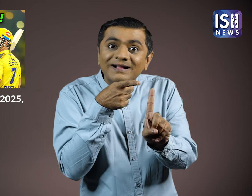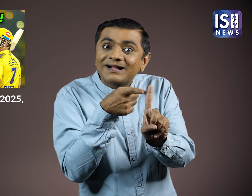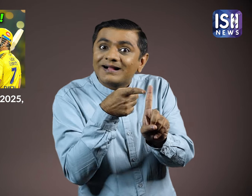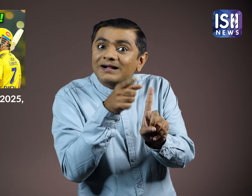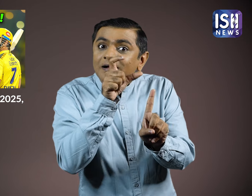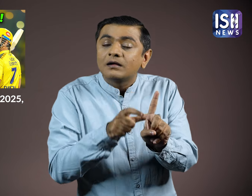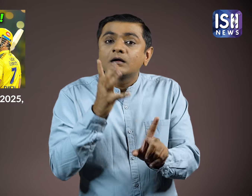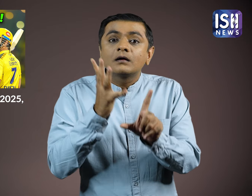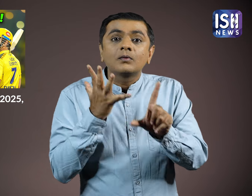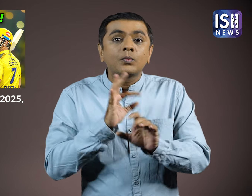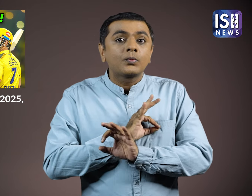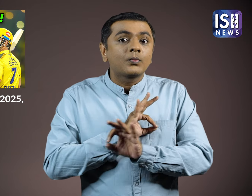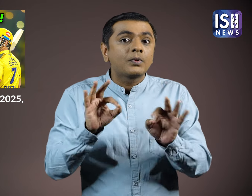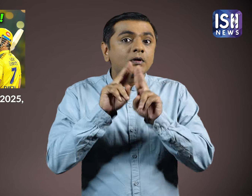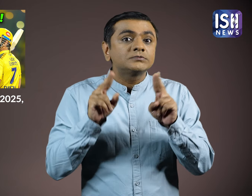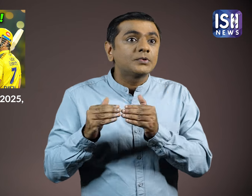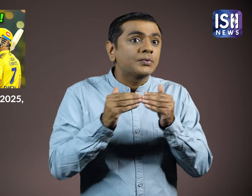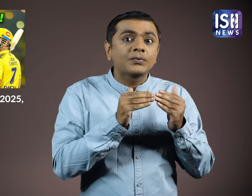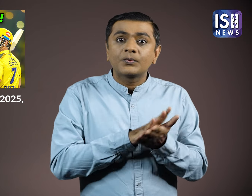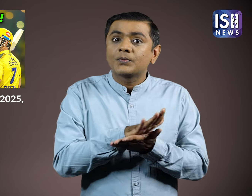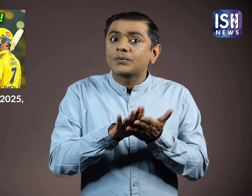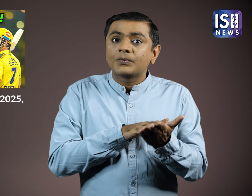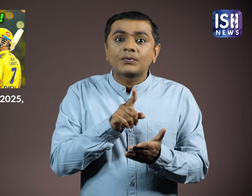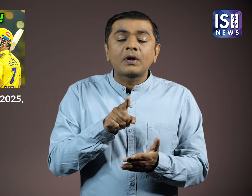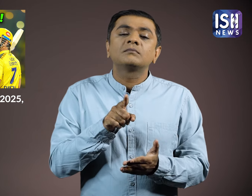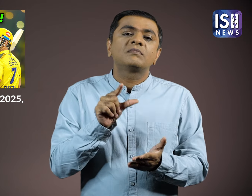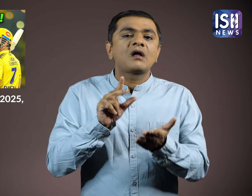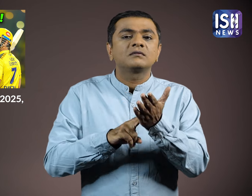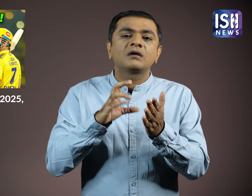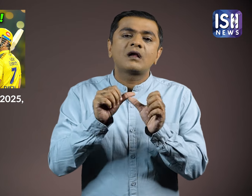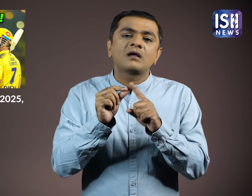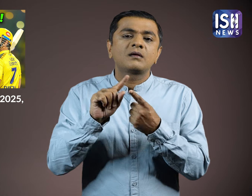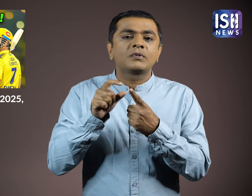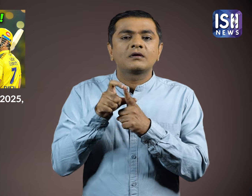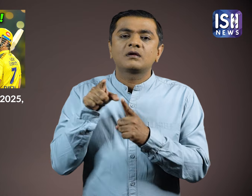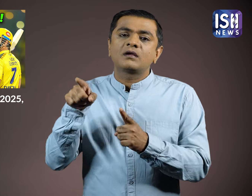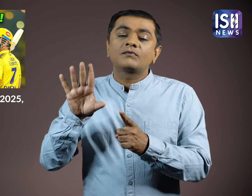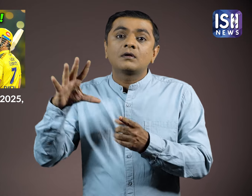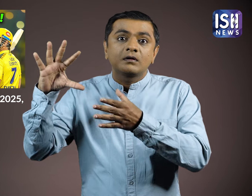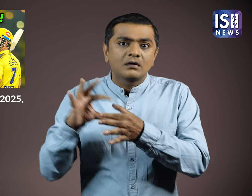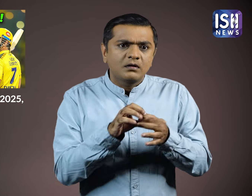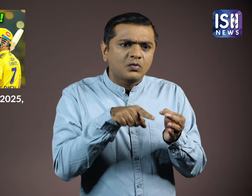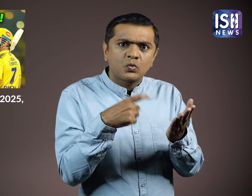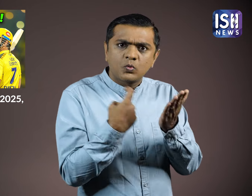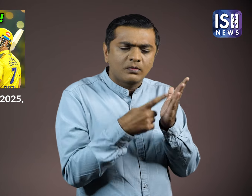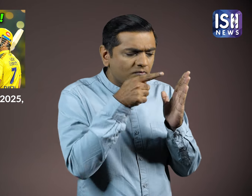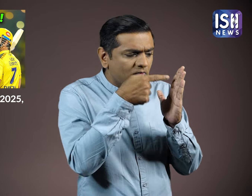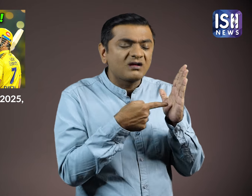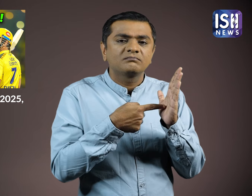Since Dhoni has not played any international match in the last five years, he will be under the uncapped players. IPL